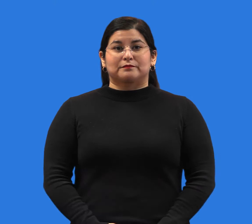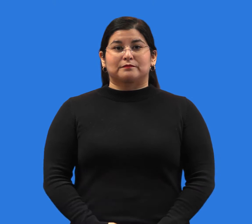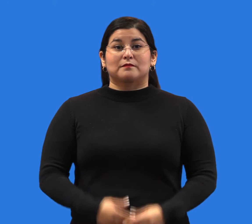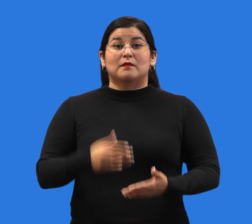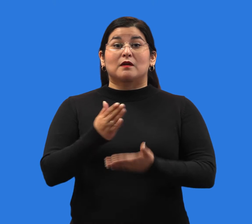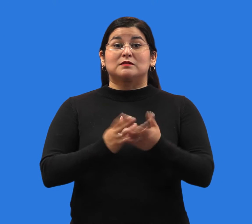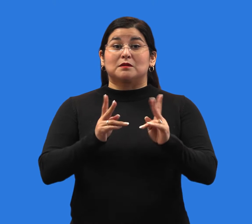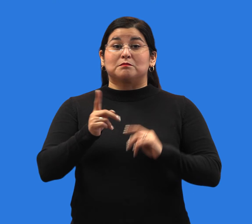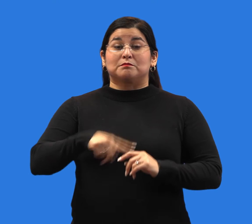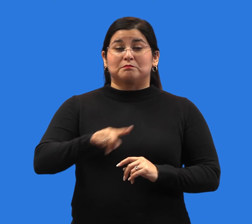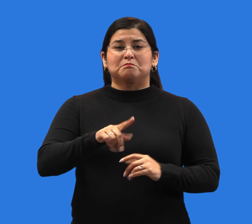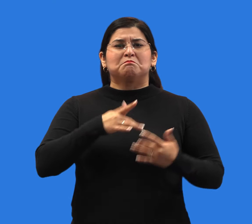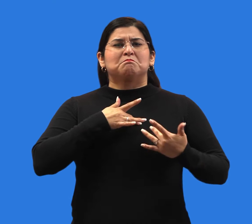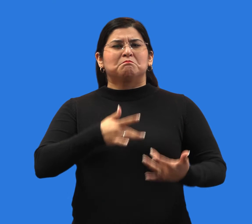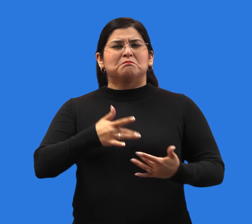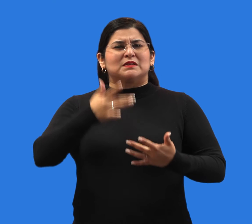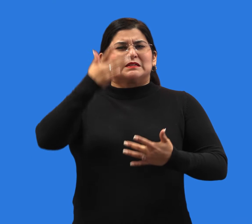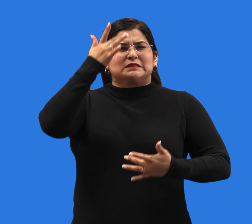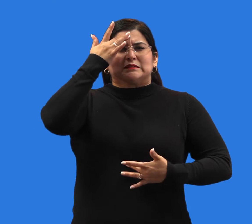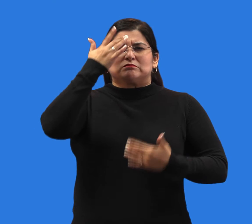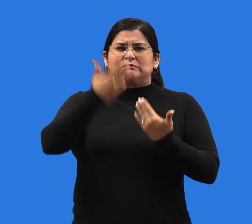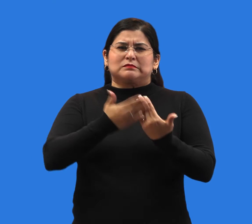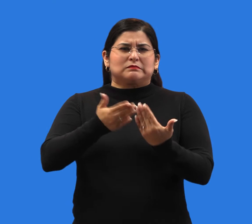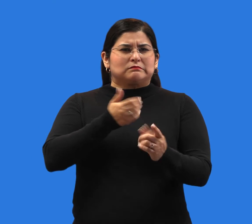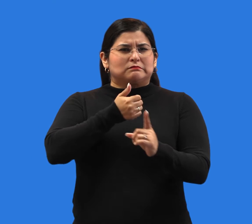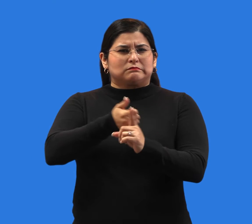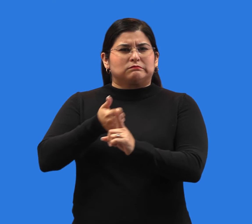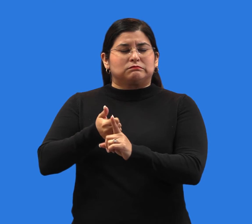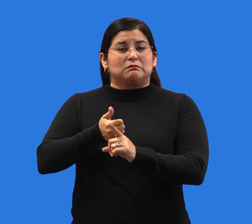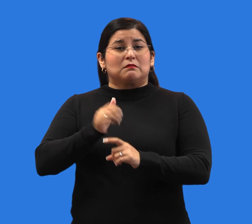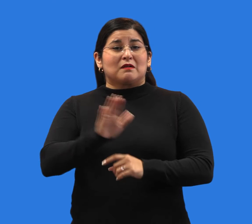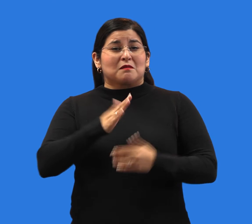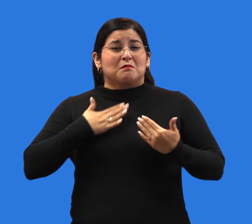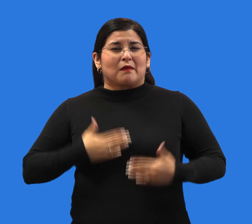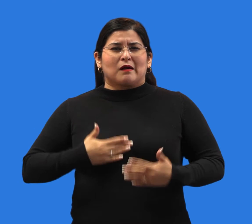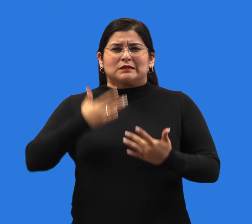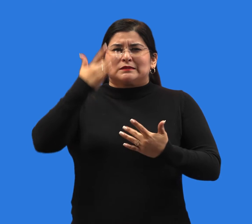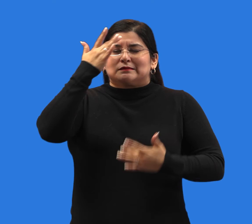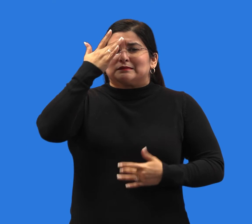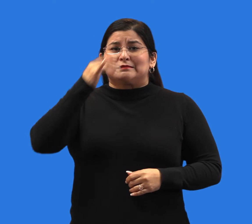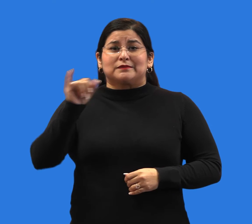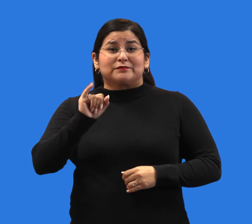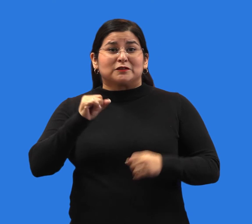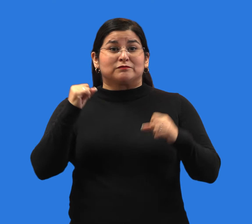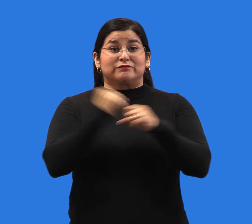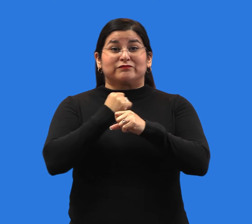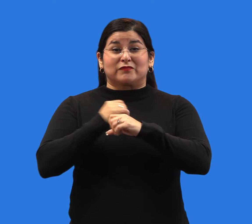People with weakened immune systems are more likely to get very sick from COVID-19. Your